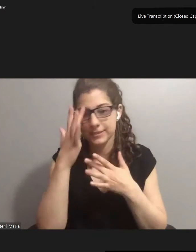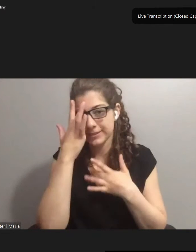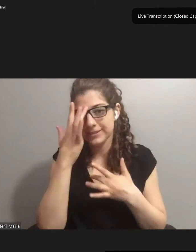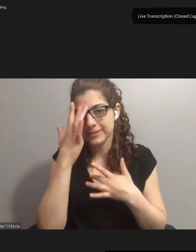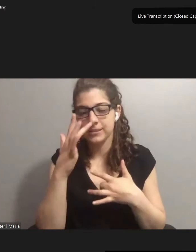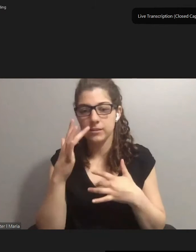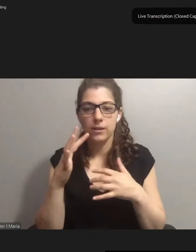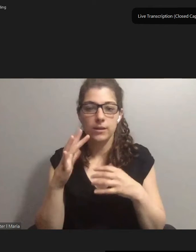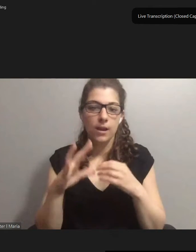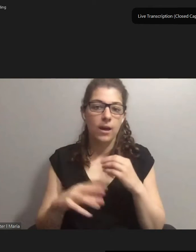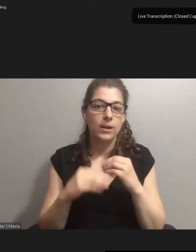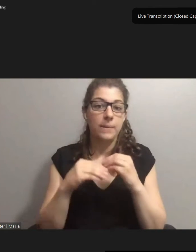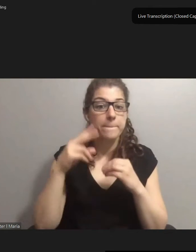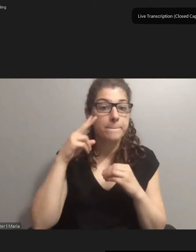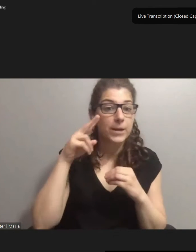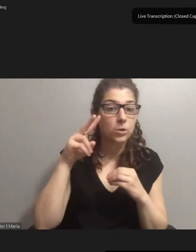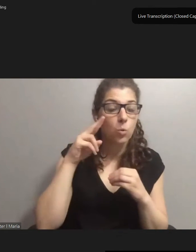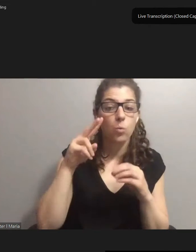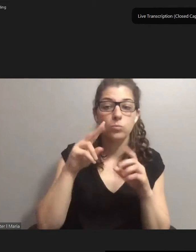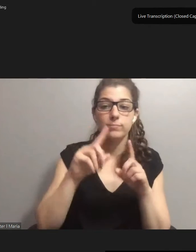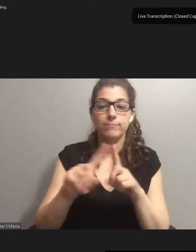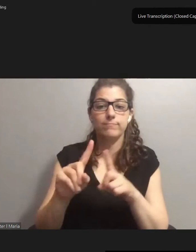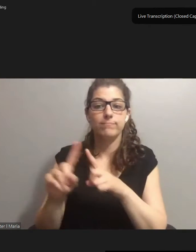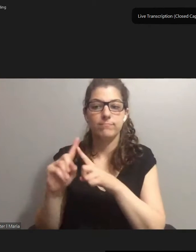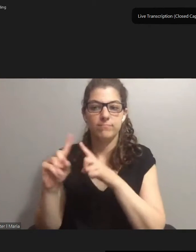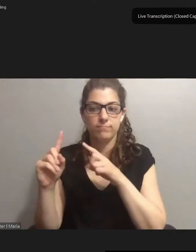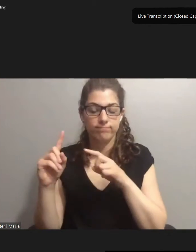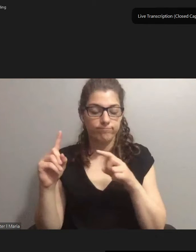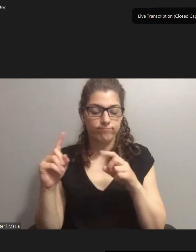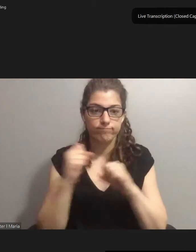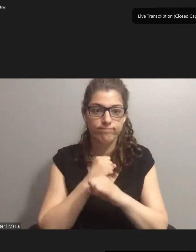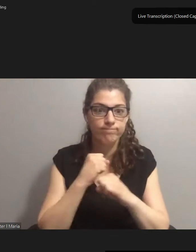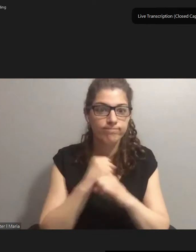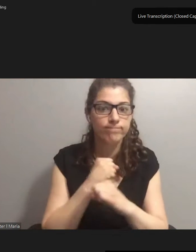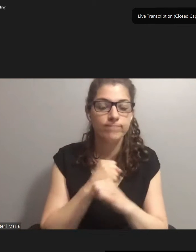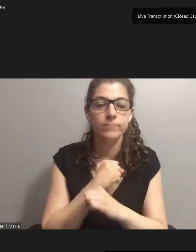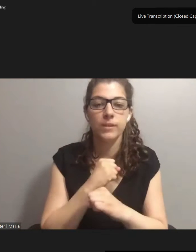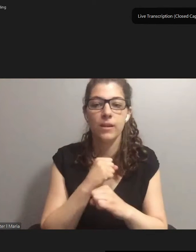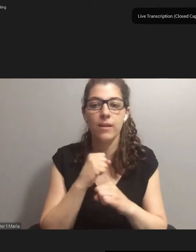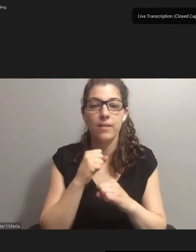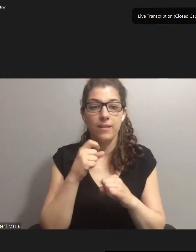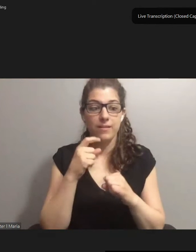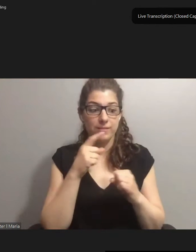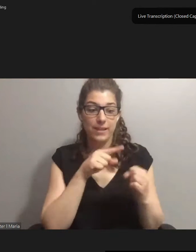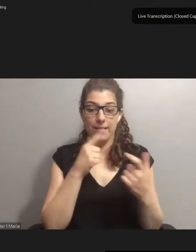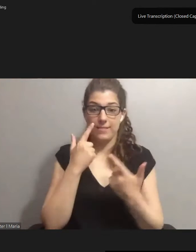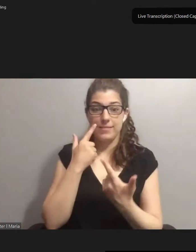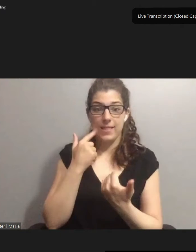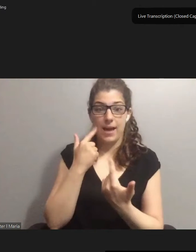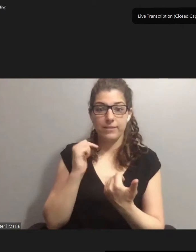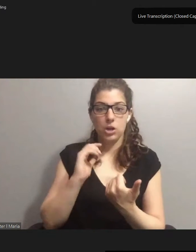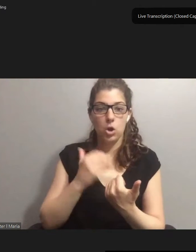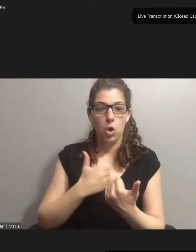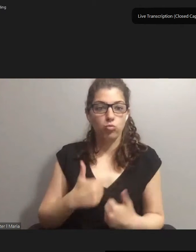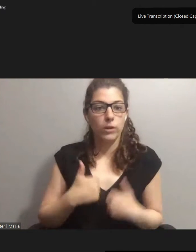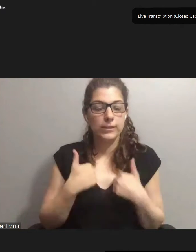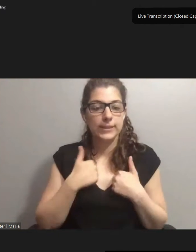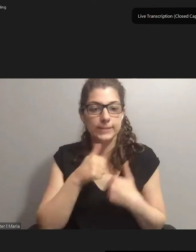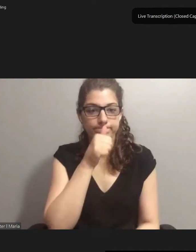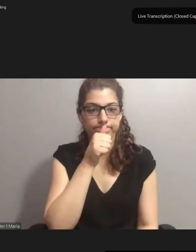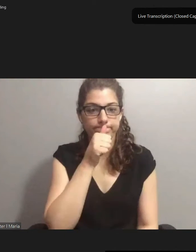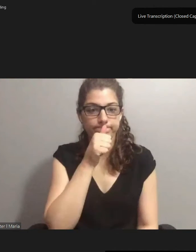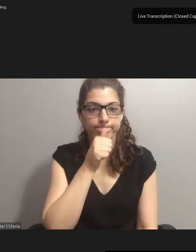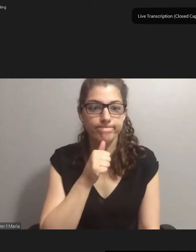agglomerations, laughed at the suffering of the Brazilian population. and